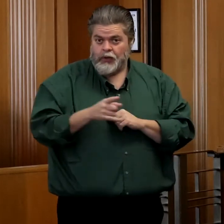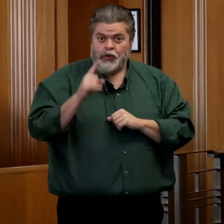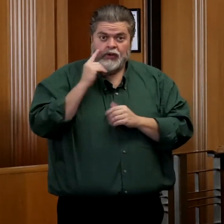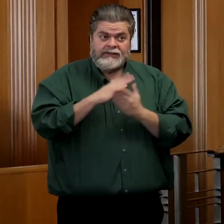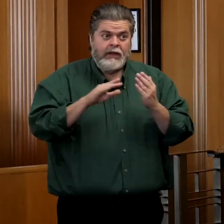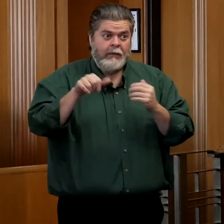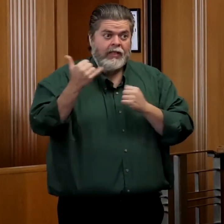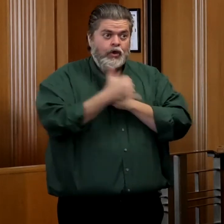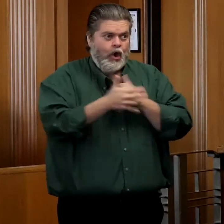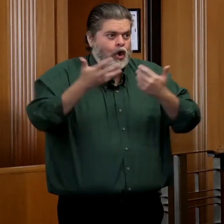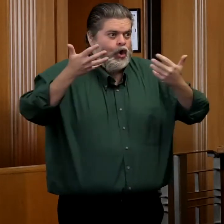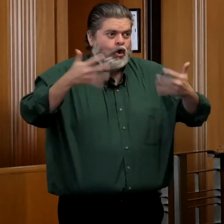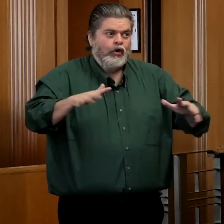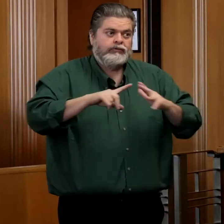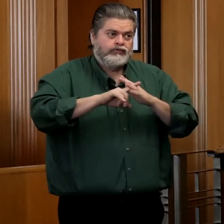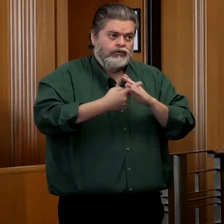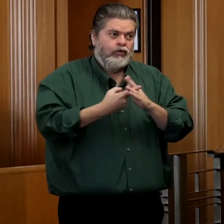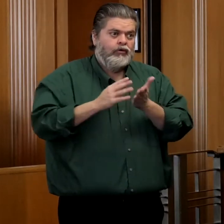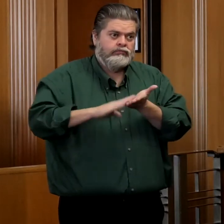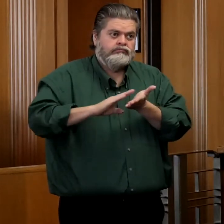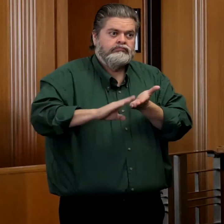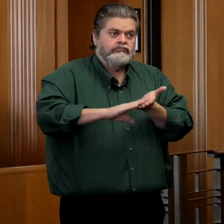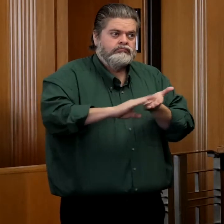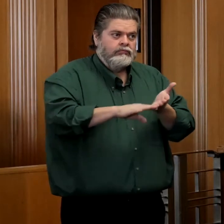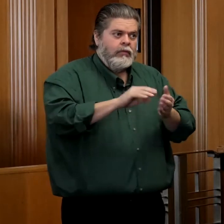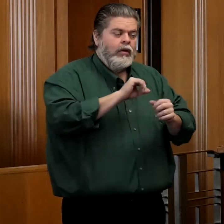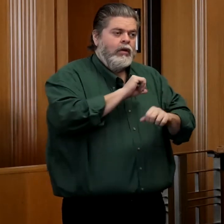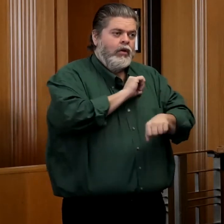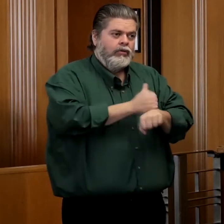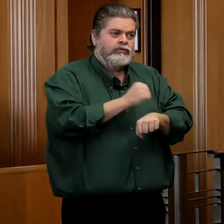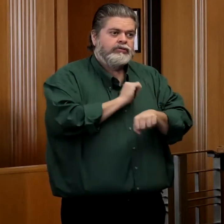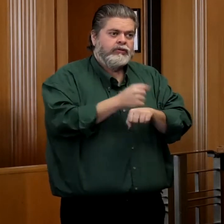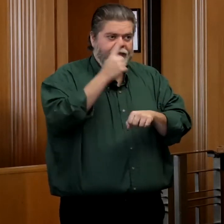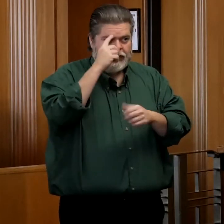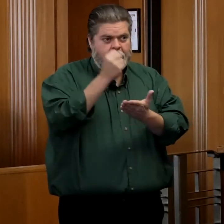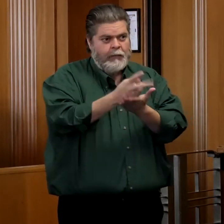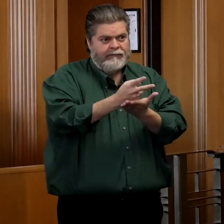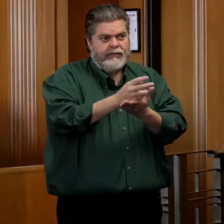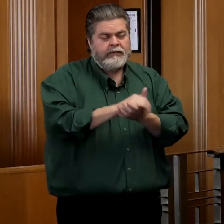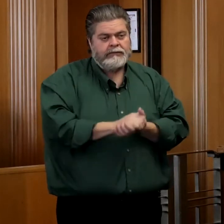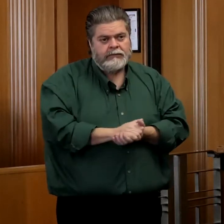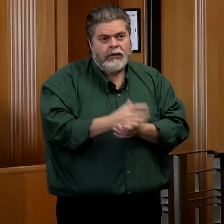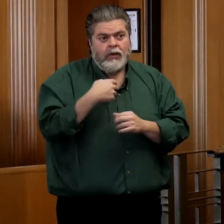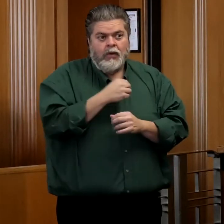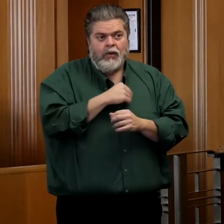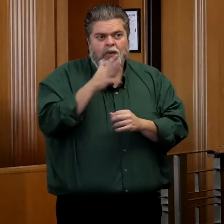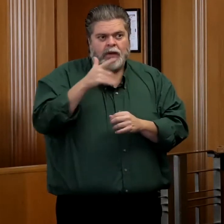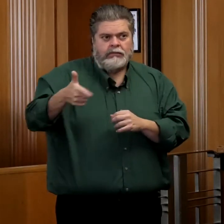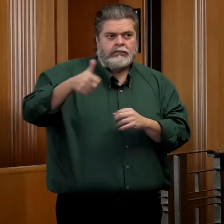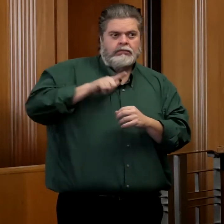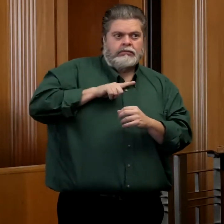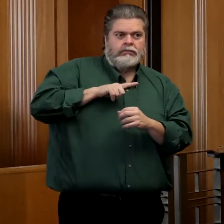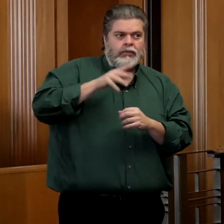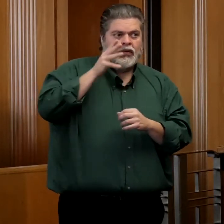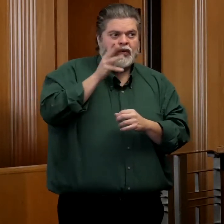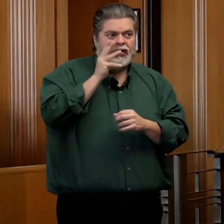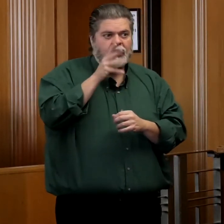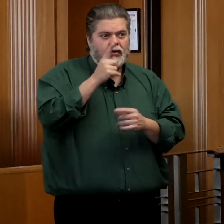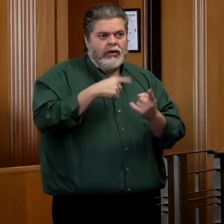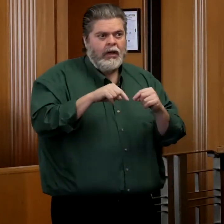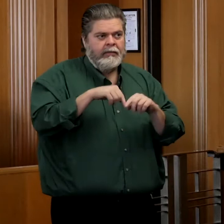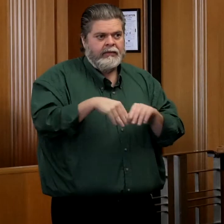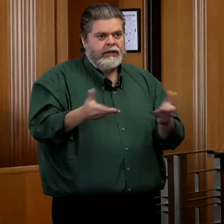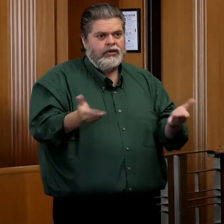countries that have already issued those approvals, and we will soon be doing so, it sounds like, in